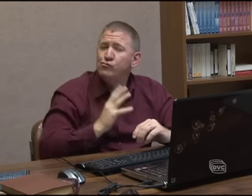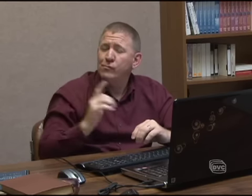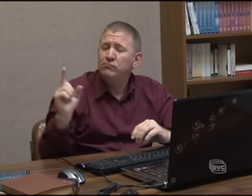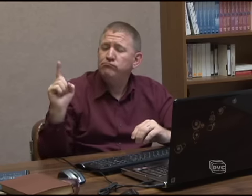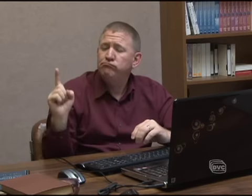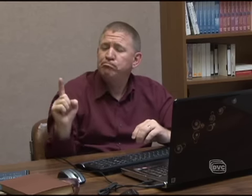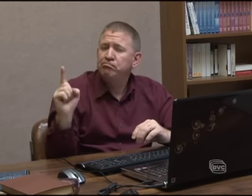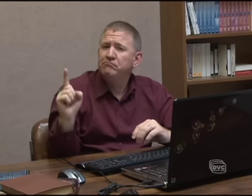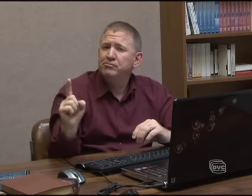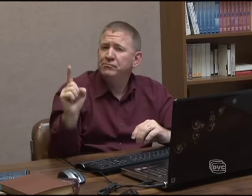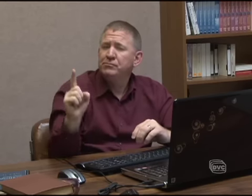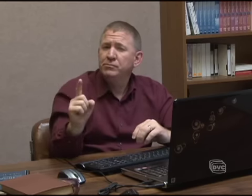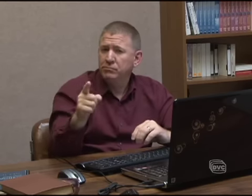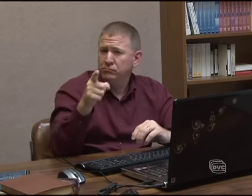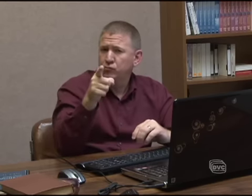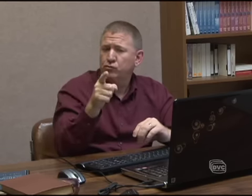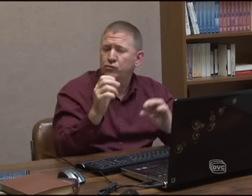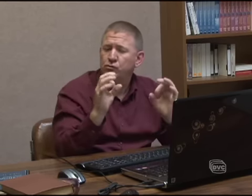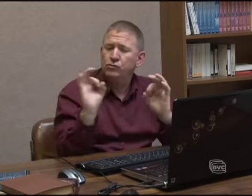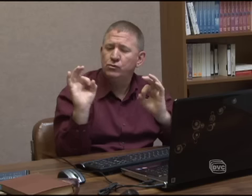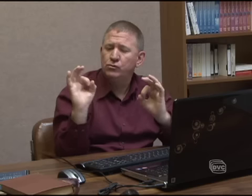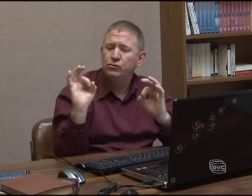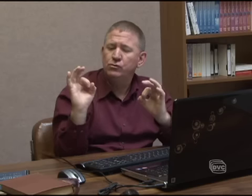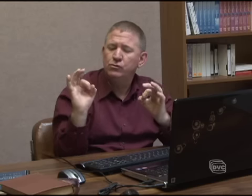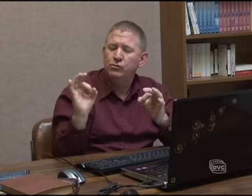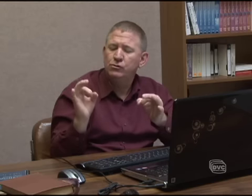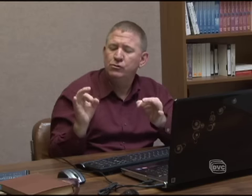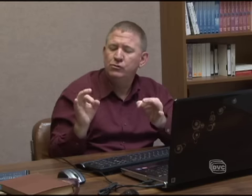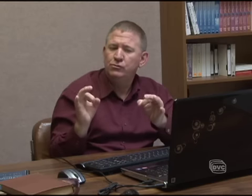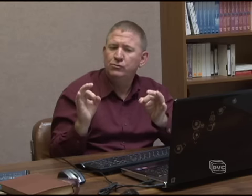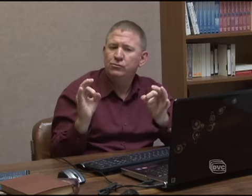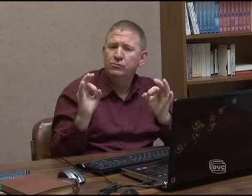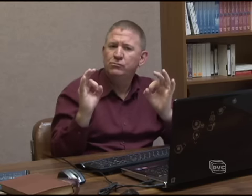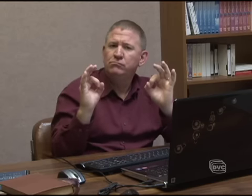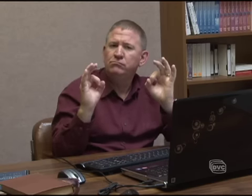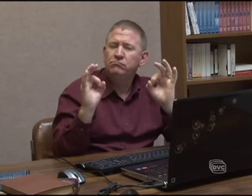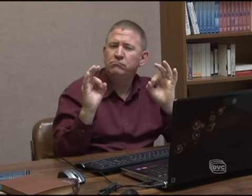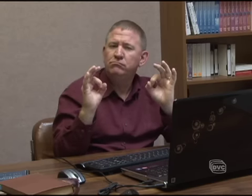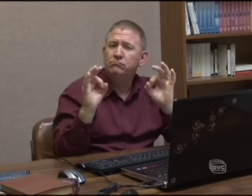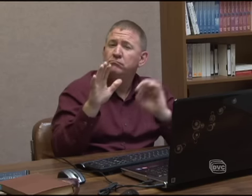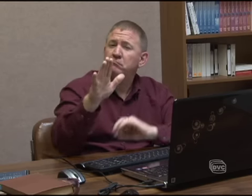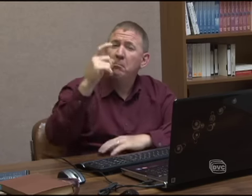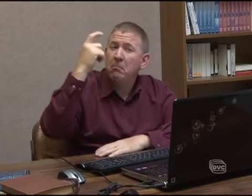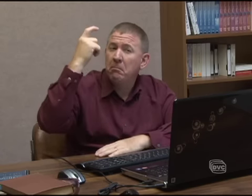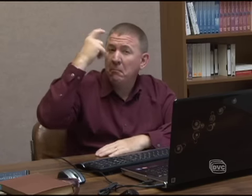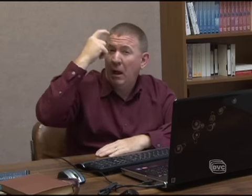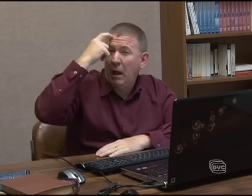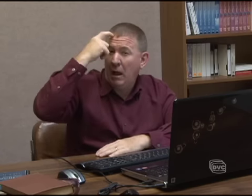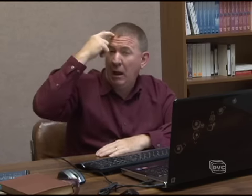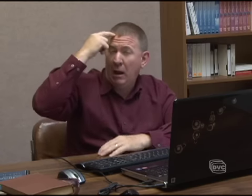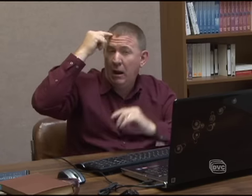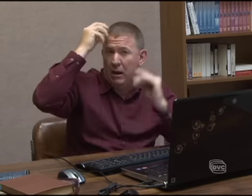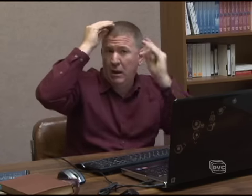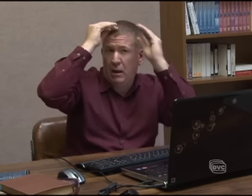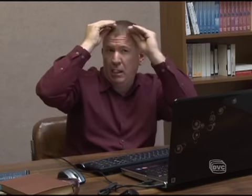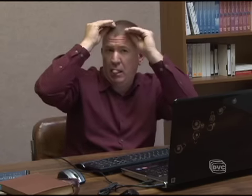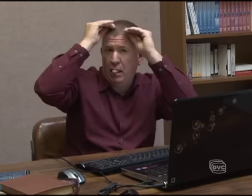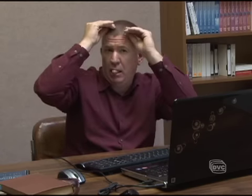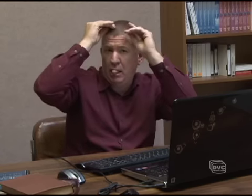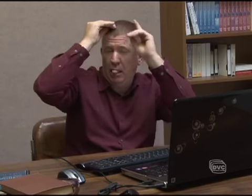Suppose a woman comes near you and you see her and you start looking up and down her and immediately in your mind, you start thinking,